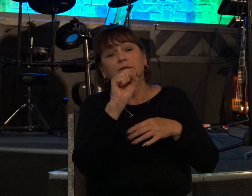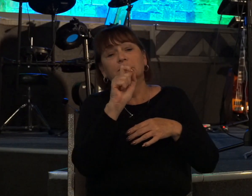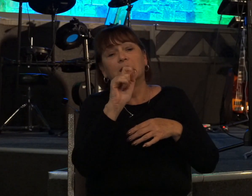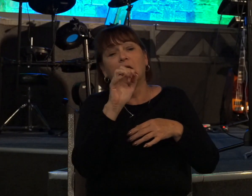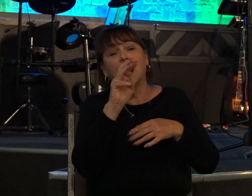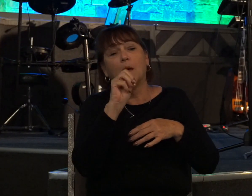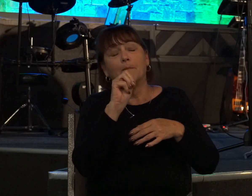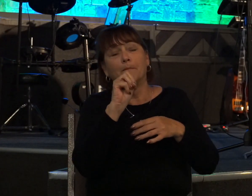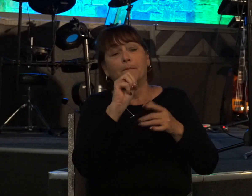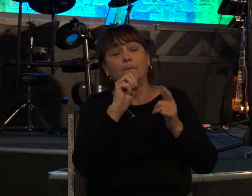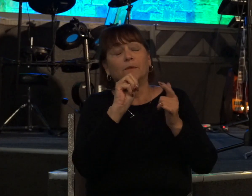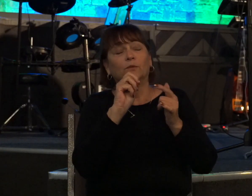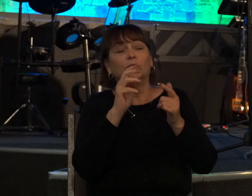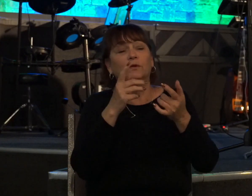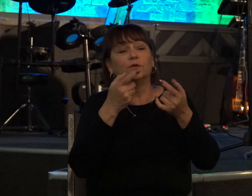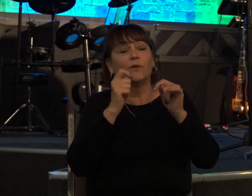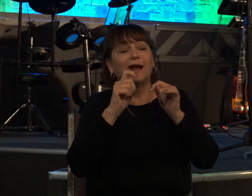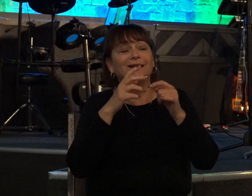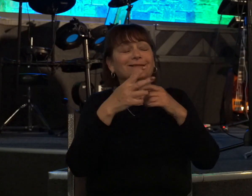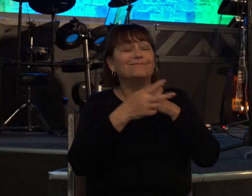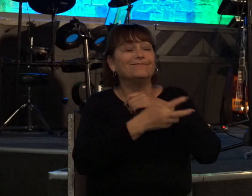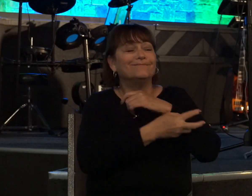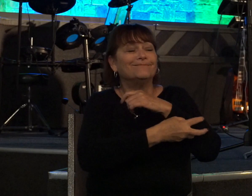try to take the throne from him and it got real ugly